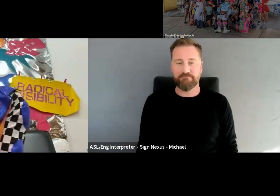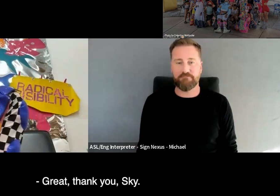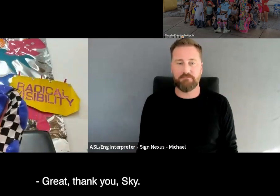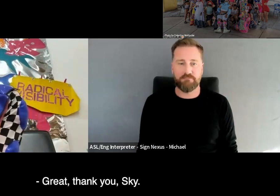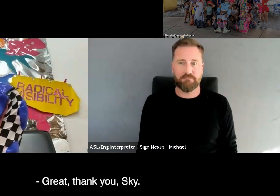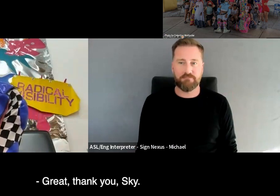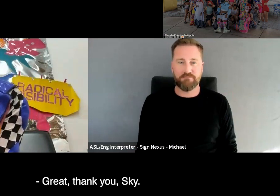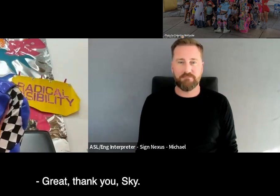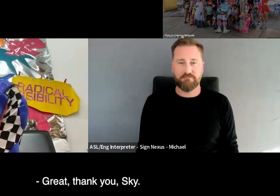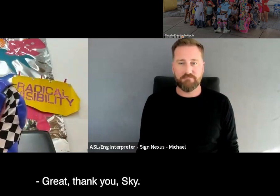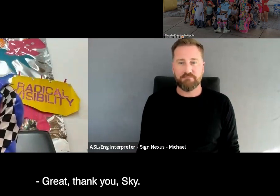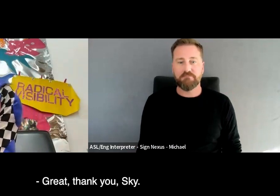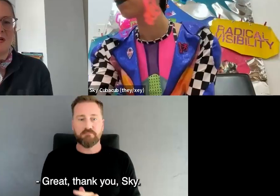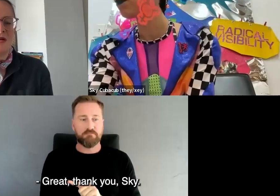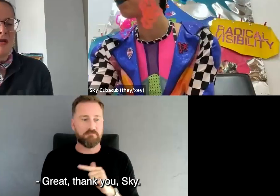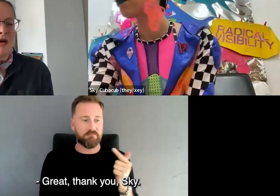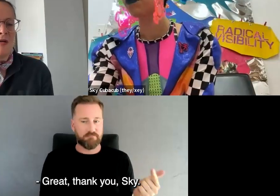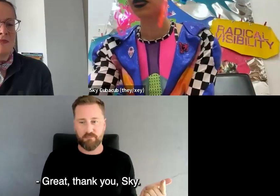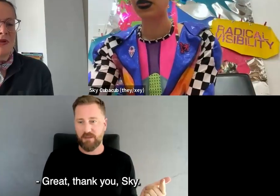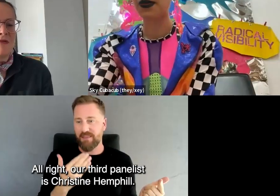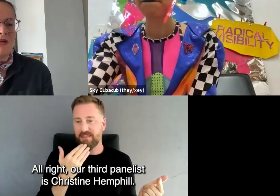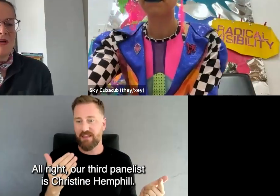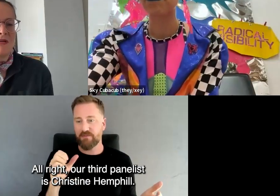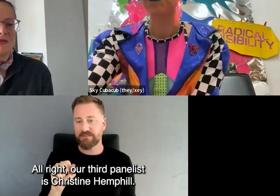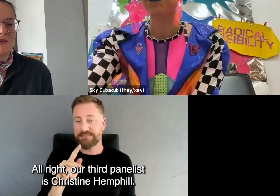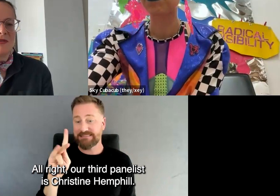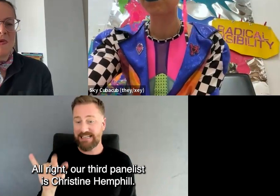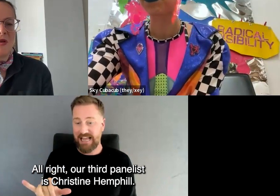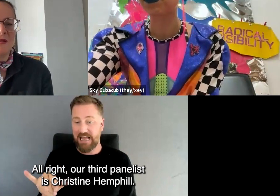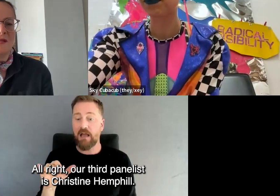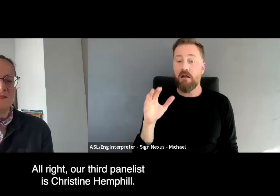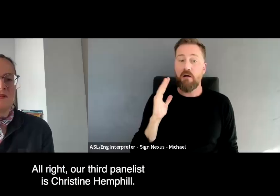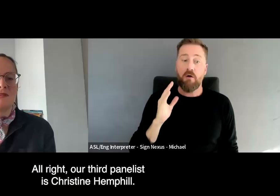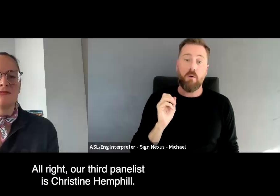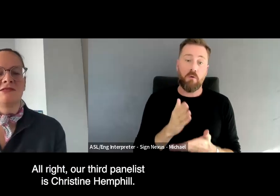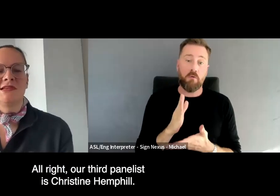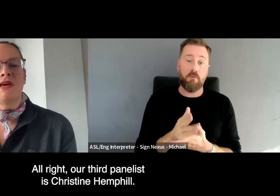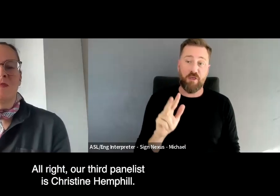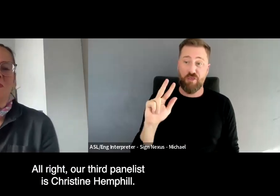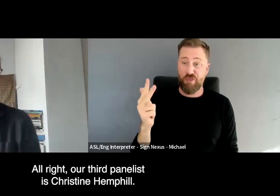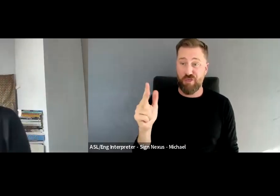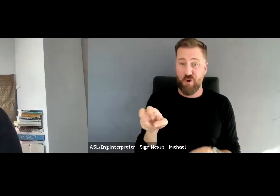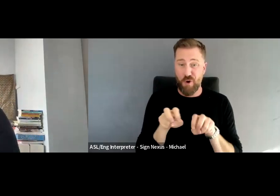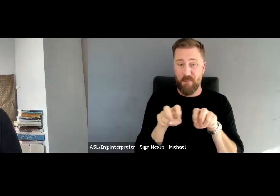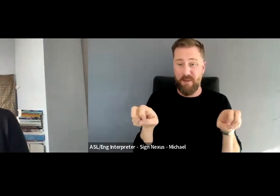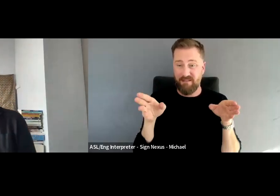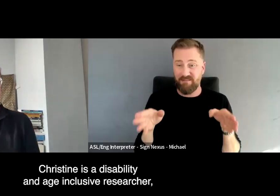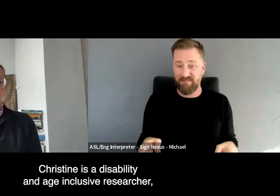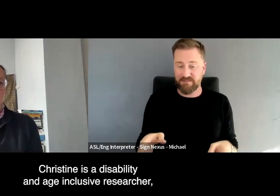Great. Thank you, Skye. All right. Our third panelist is Christine Hempel.